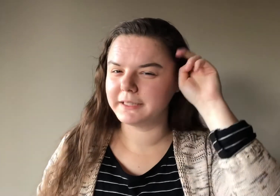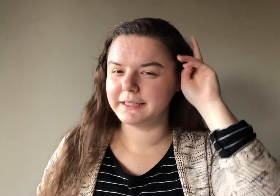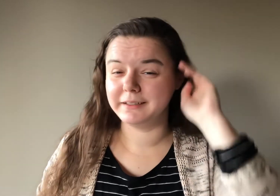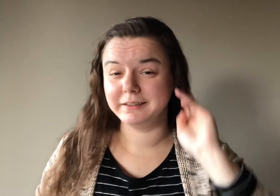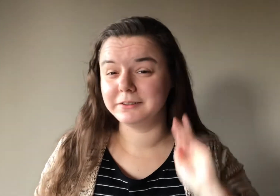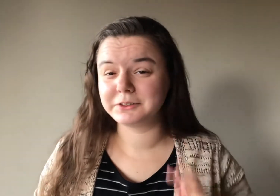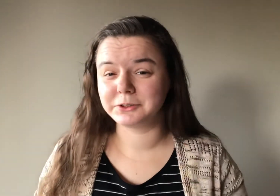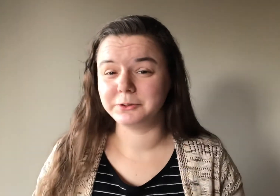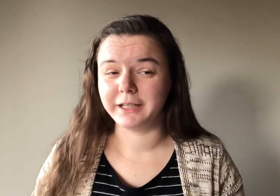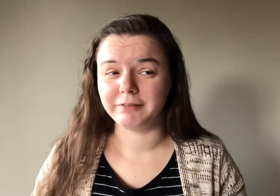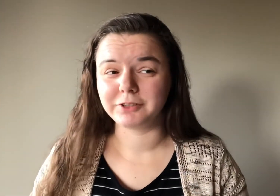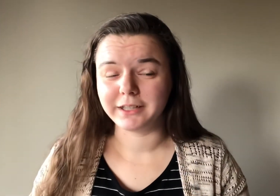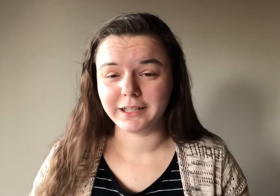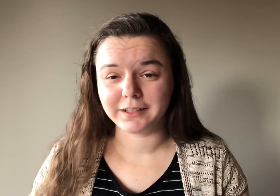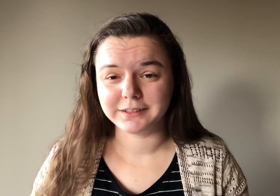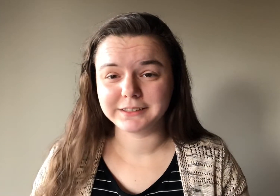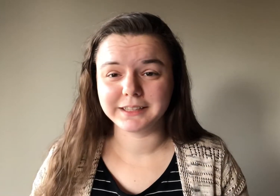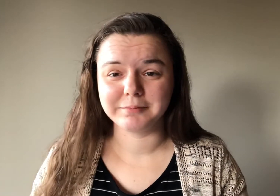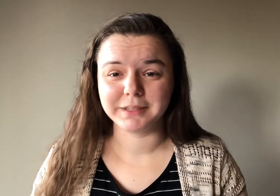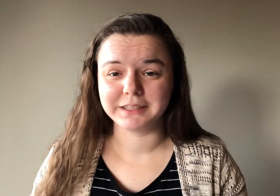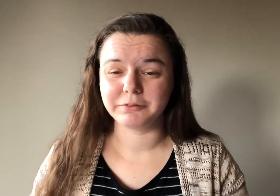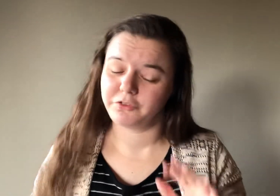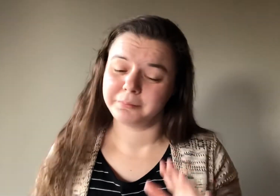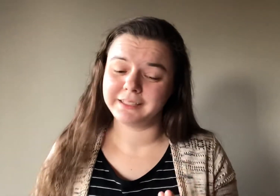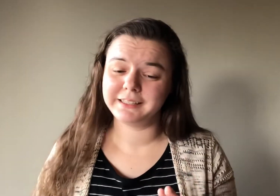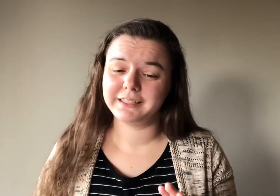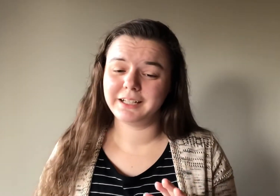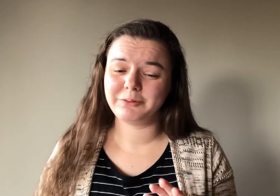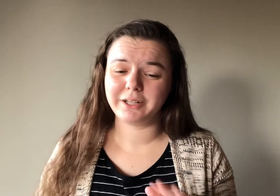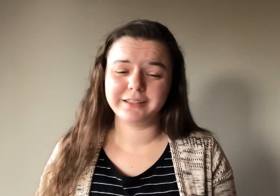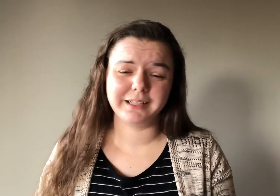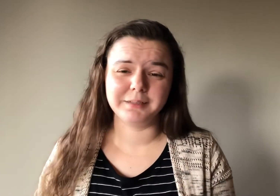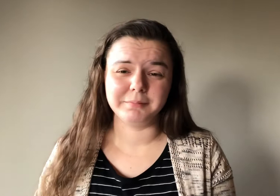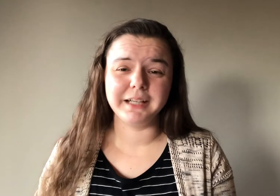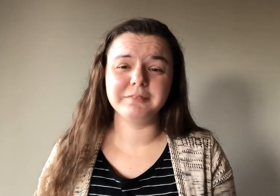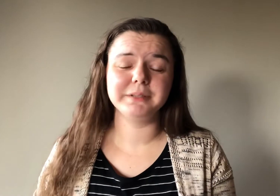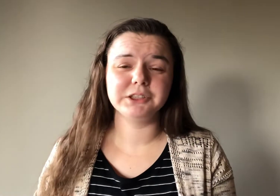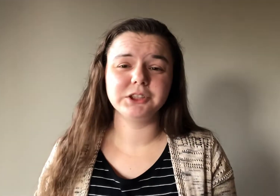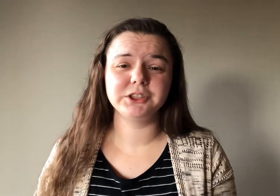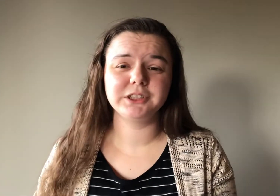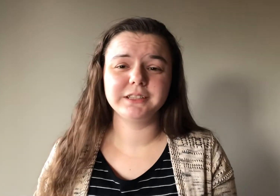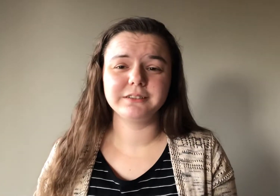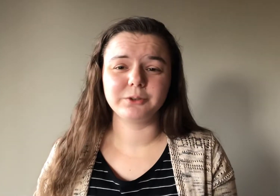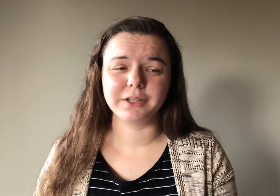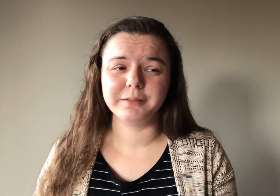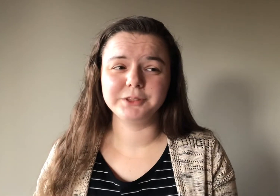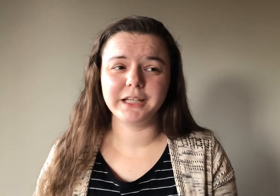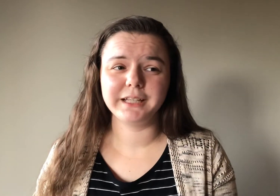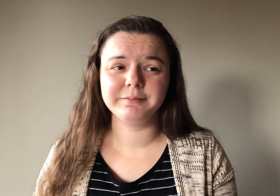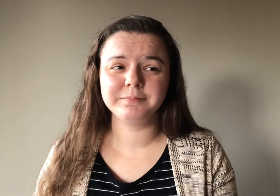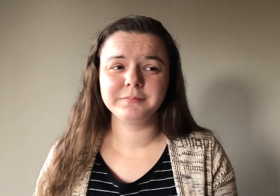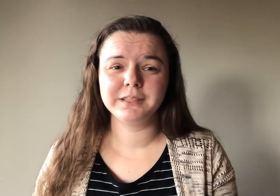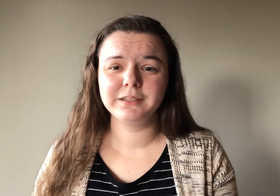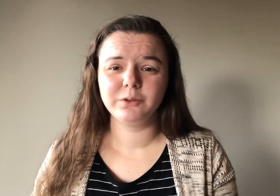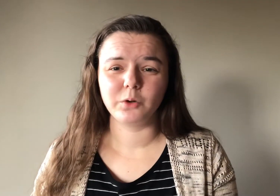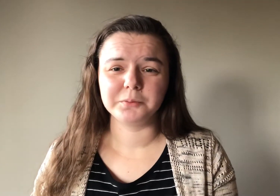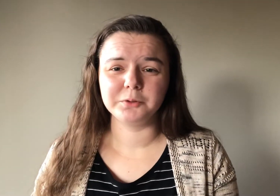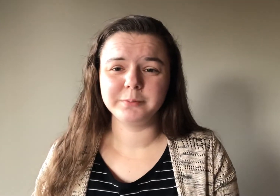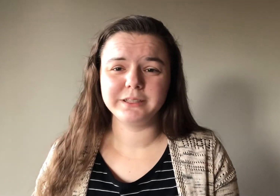soon after I got into them. Like there was a minute there where I thought it might have been Jin Jin or MJ or Moonbin